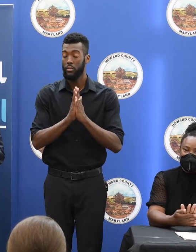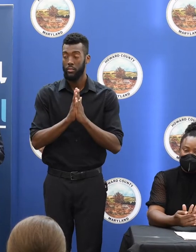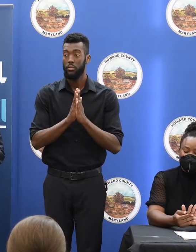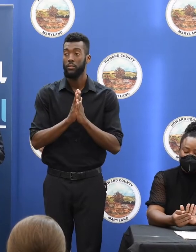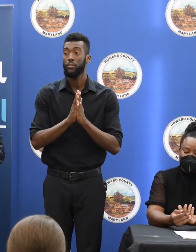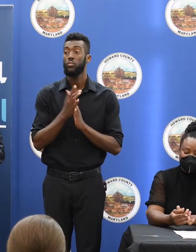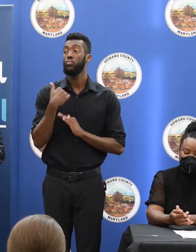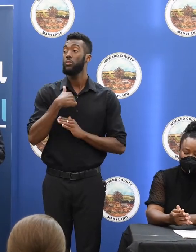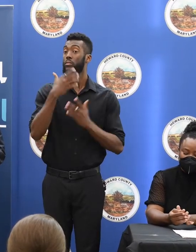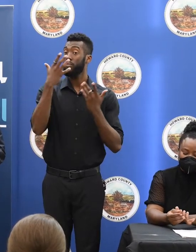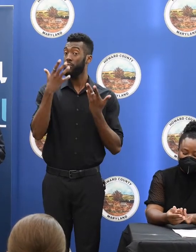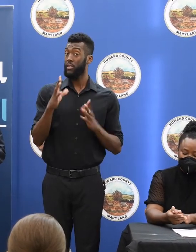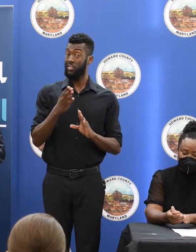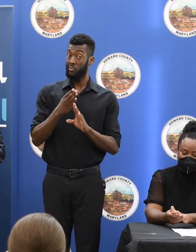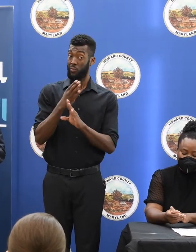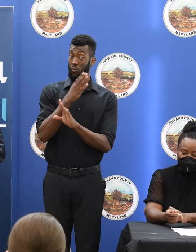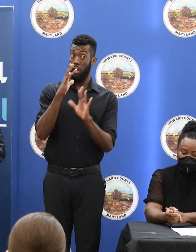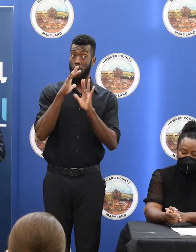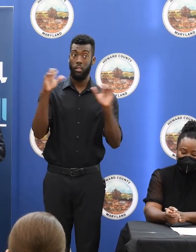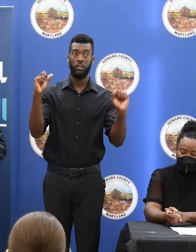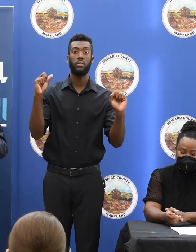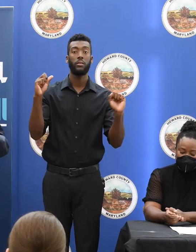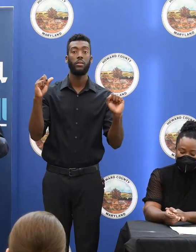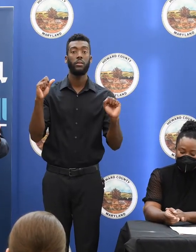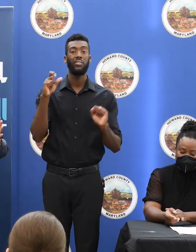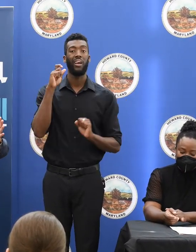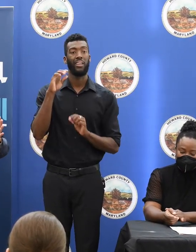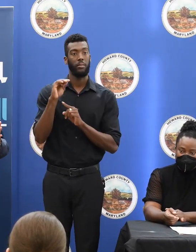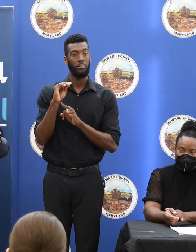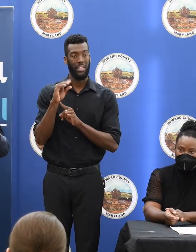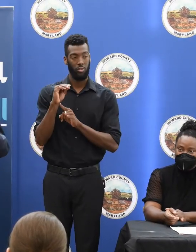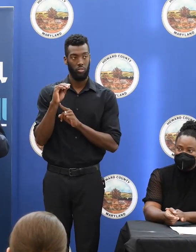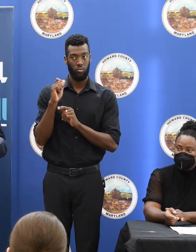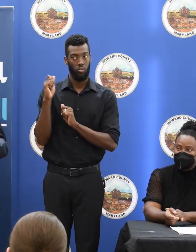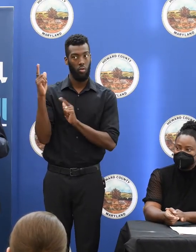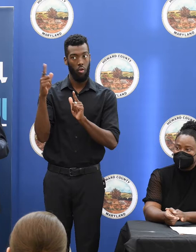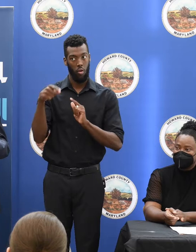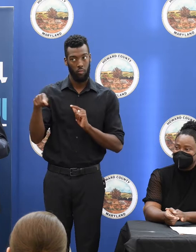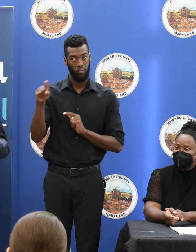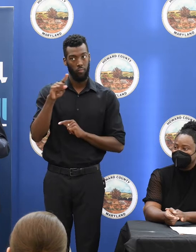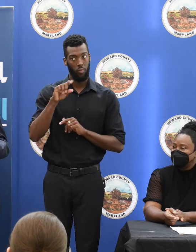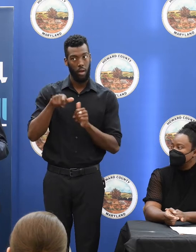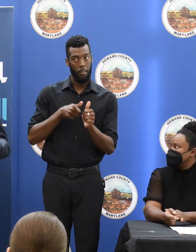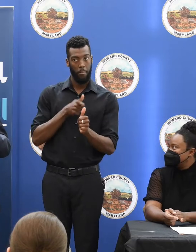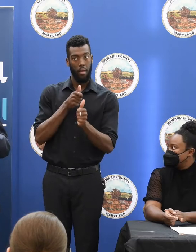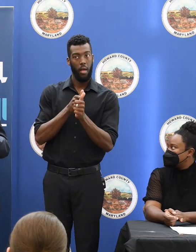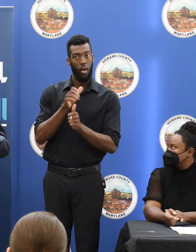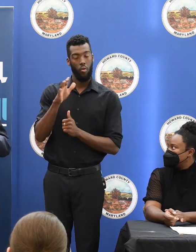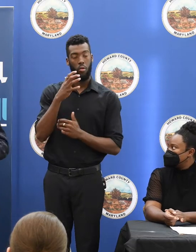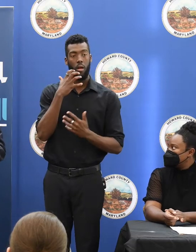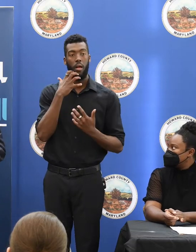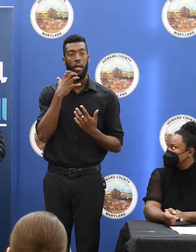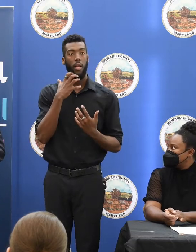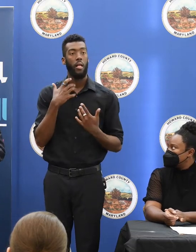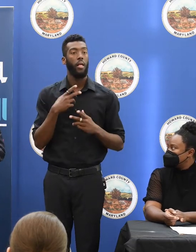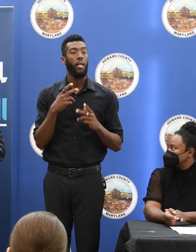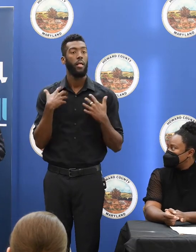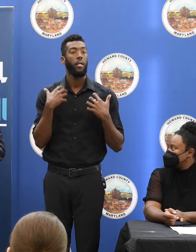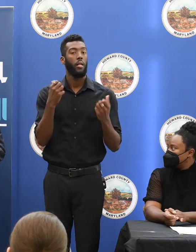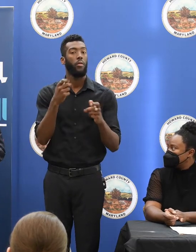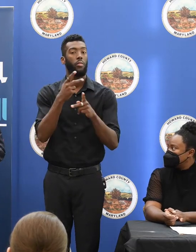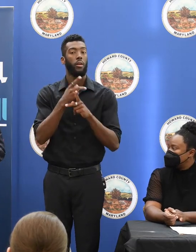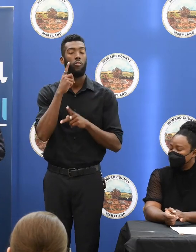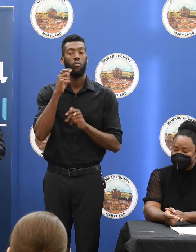When we finish, before everybody leaves, we need a picture of all of us behind our Health Care for All banner. So we want to make sure we